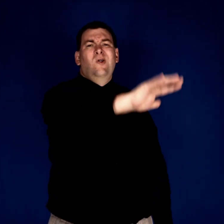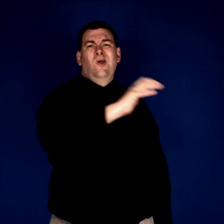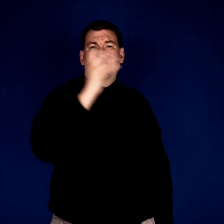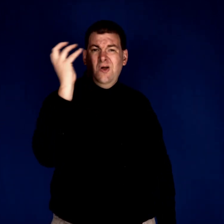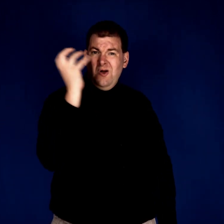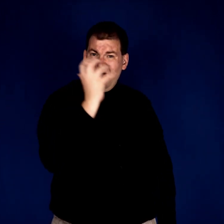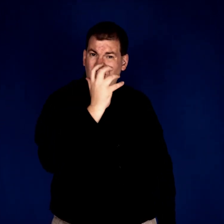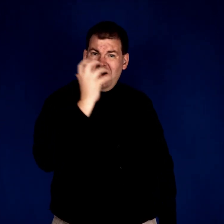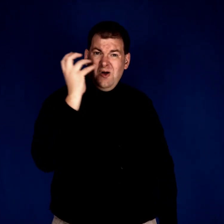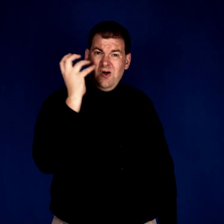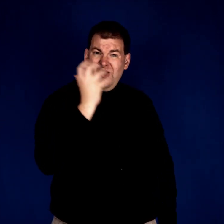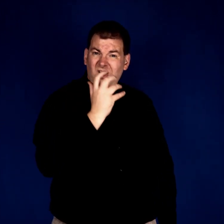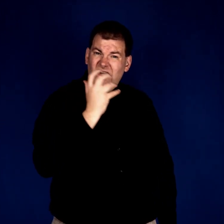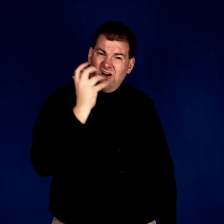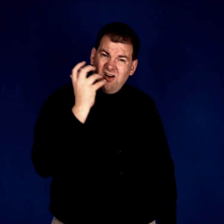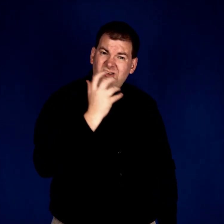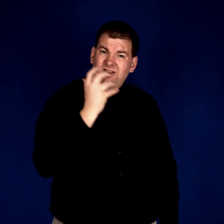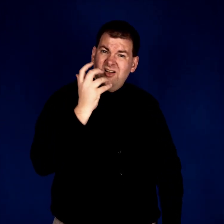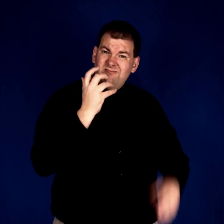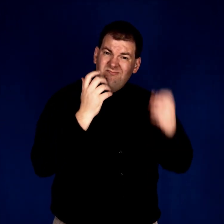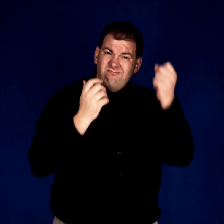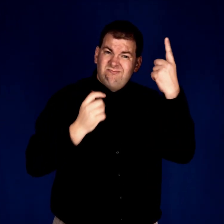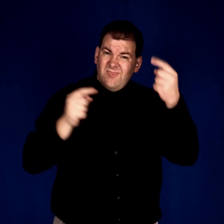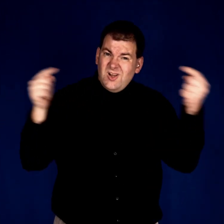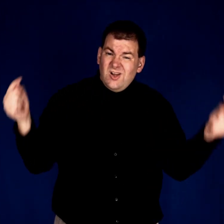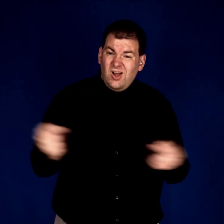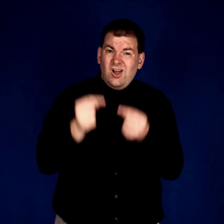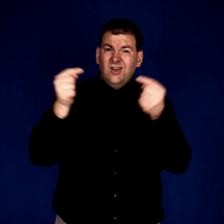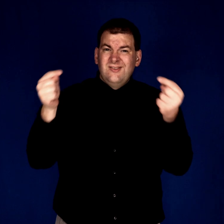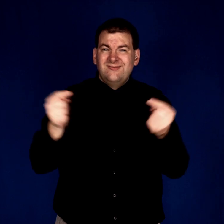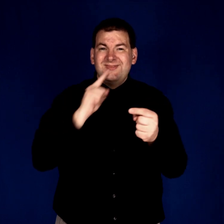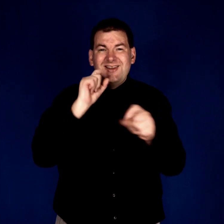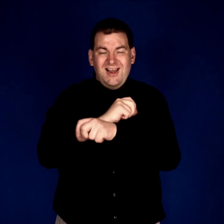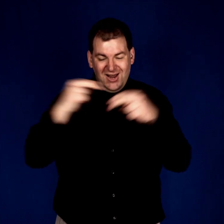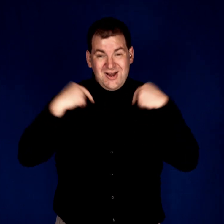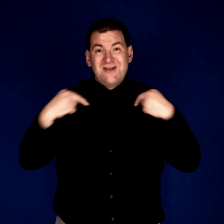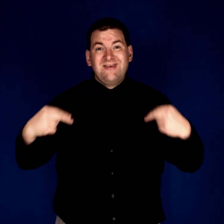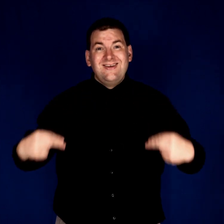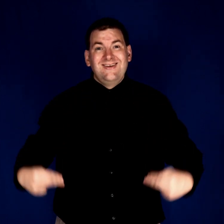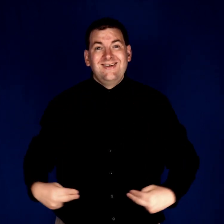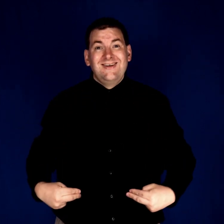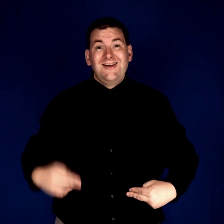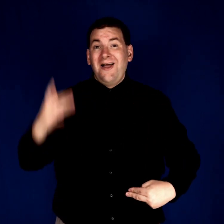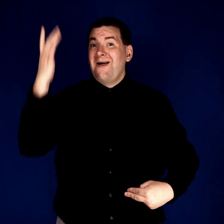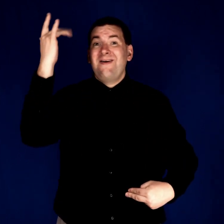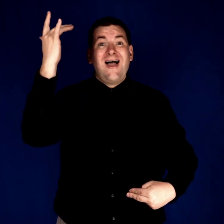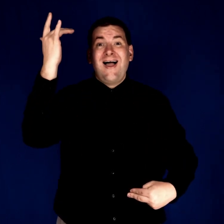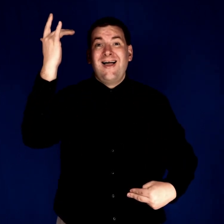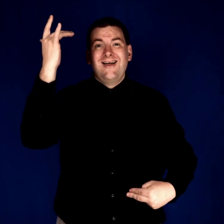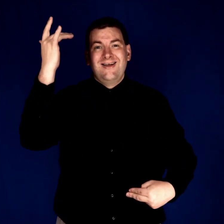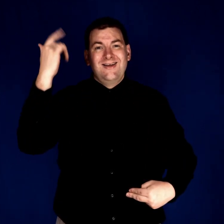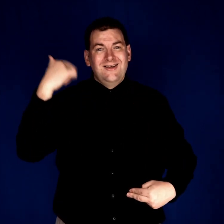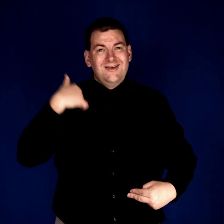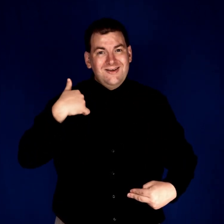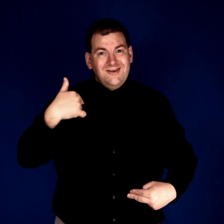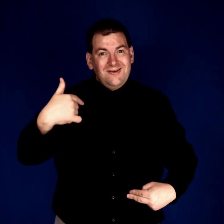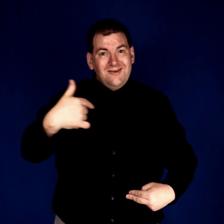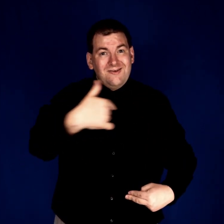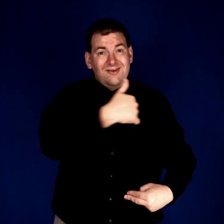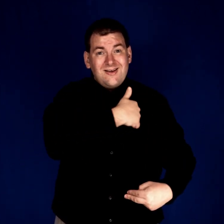Whoa, to hurt is to be human Cause we